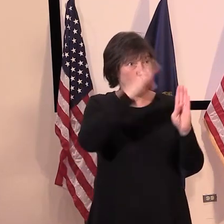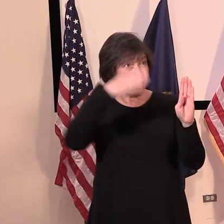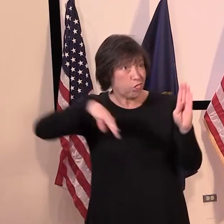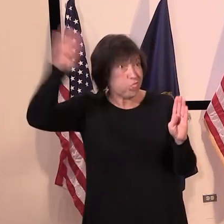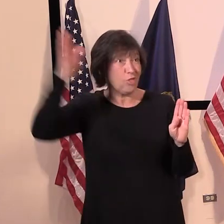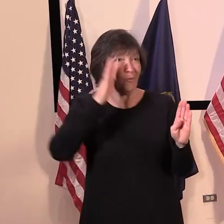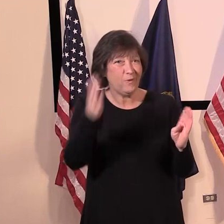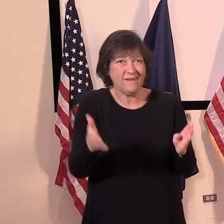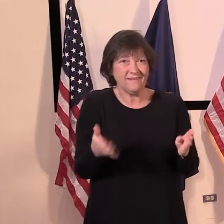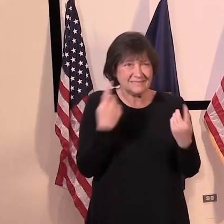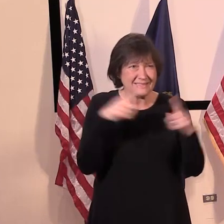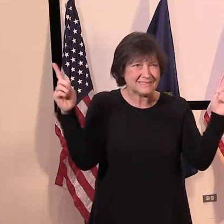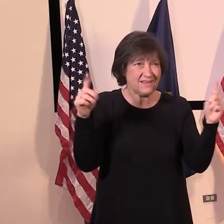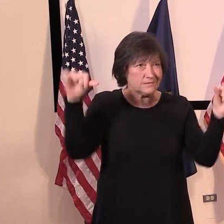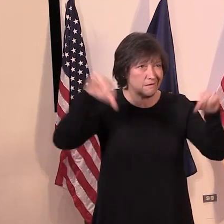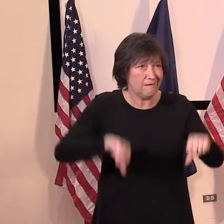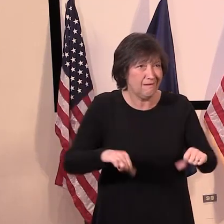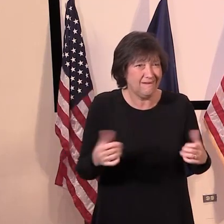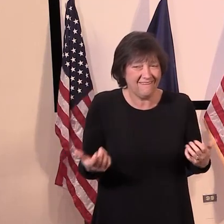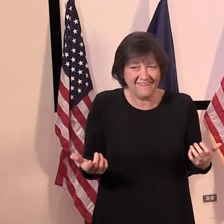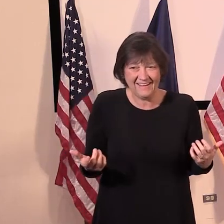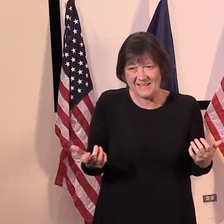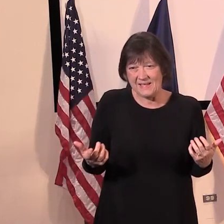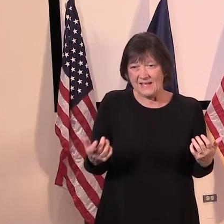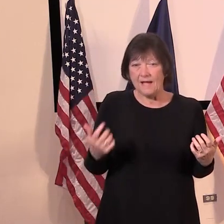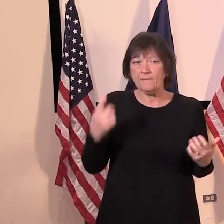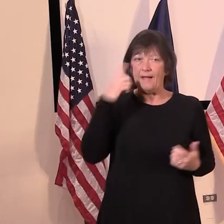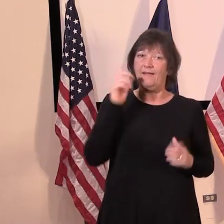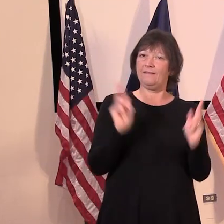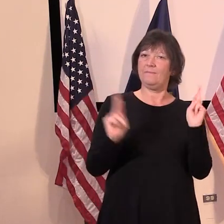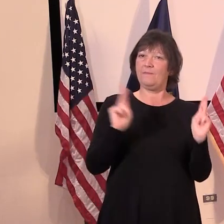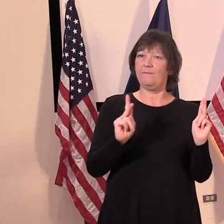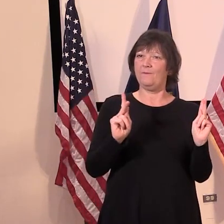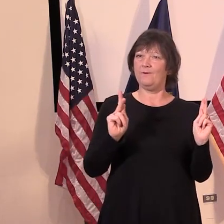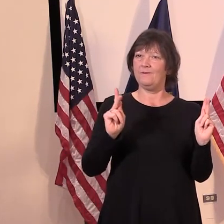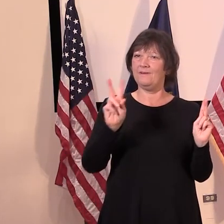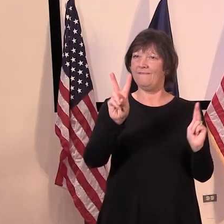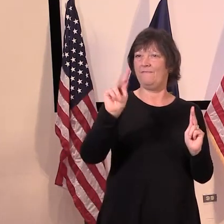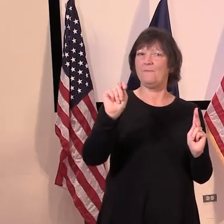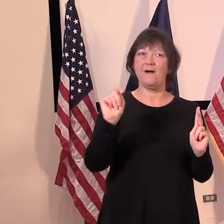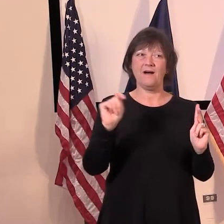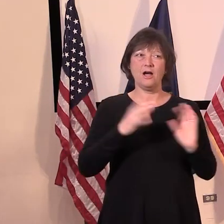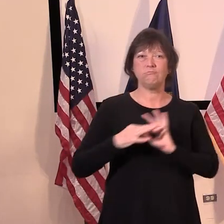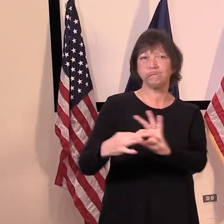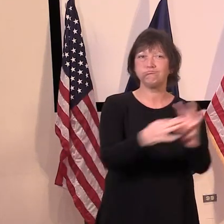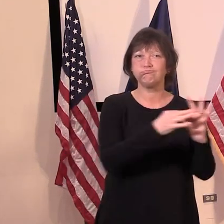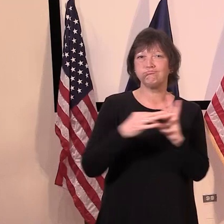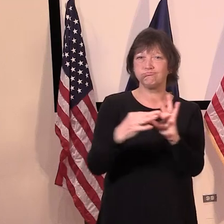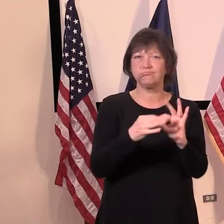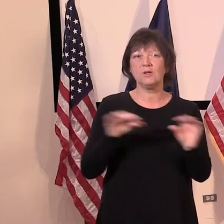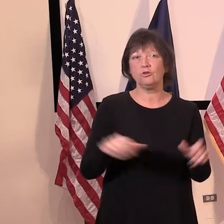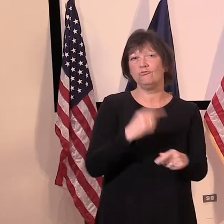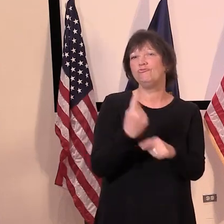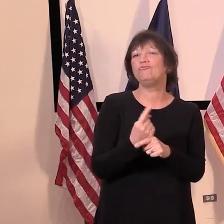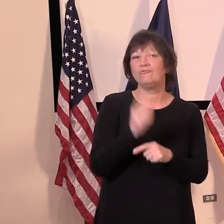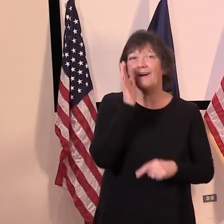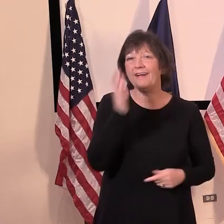some respects. And, and again, we've, I think Vermonters have come together in this time of need to do the right thing.